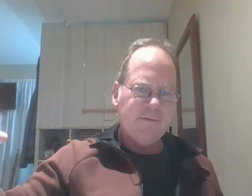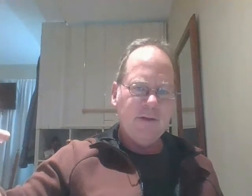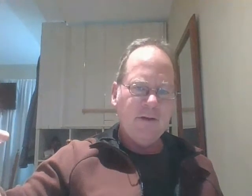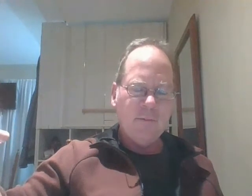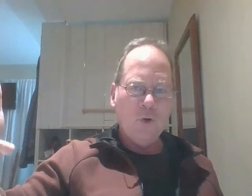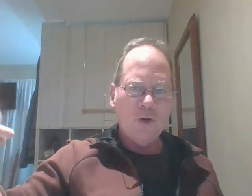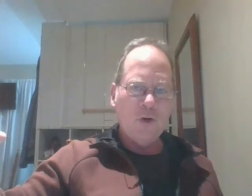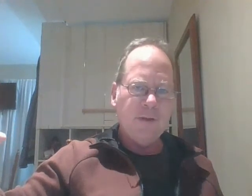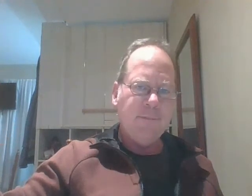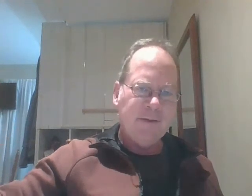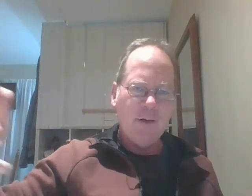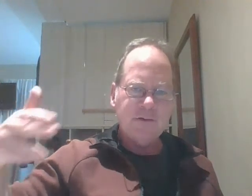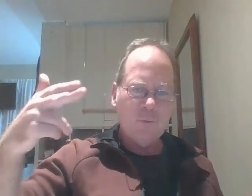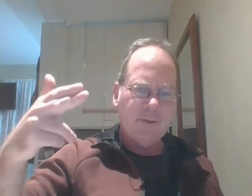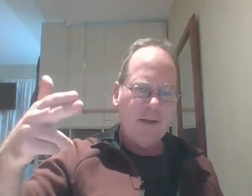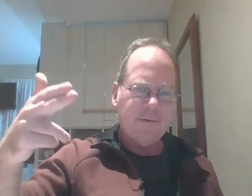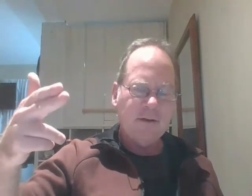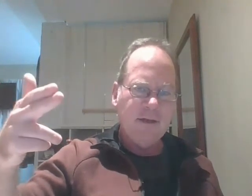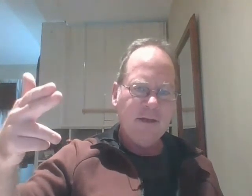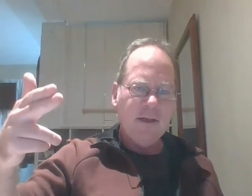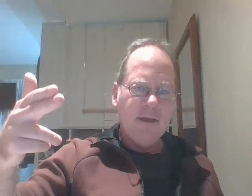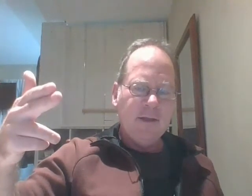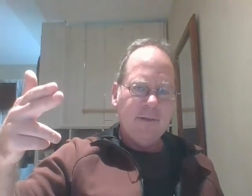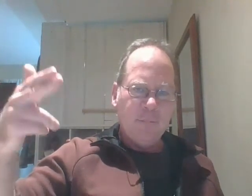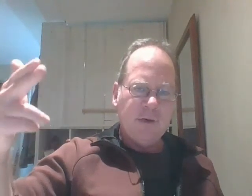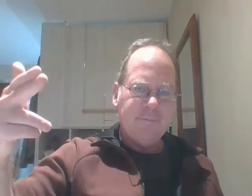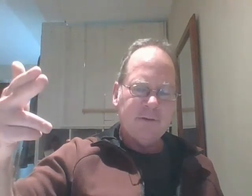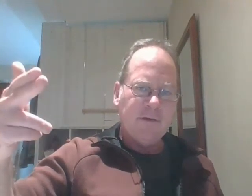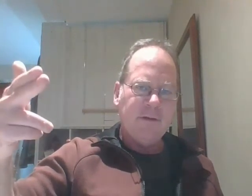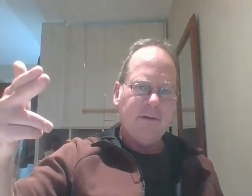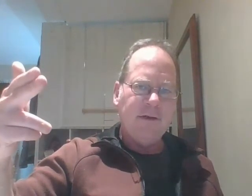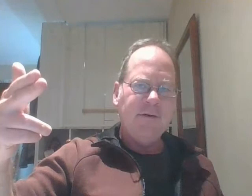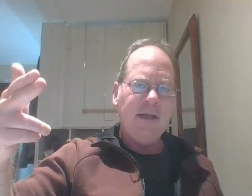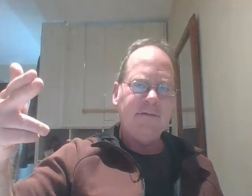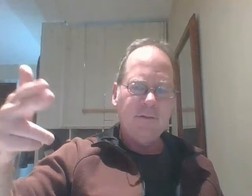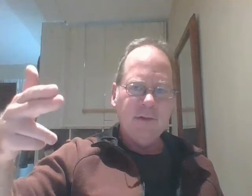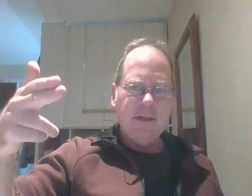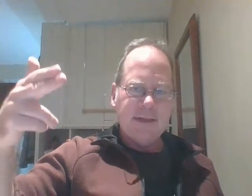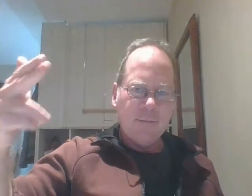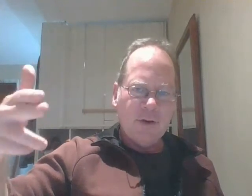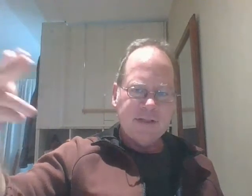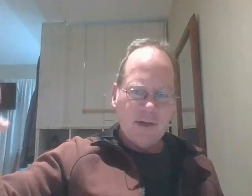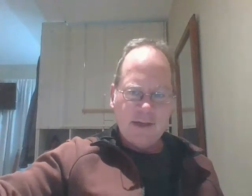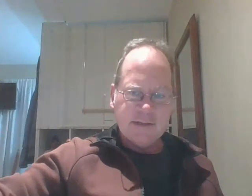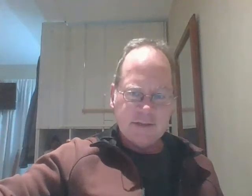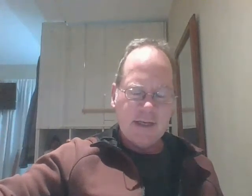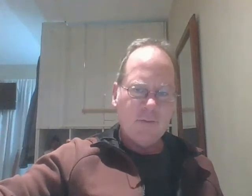more known but now it's really out there that they put a filter on their internet so cambodia is now like china where